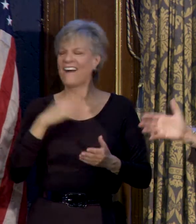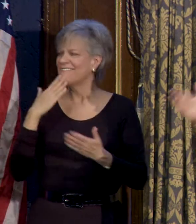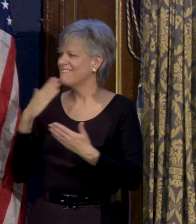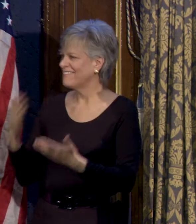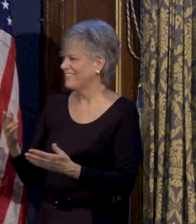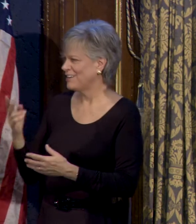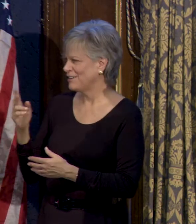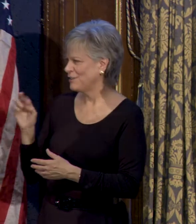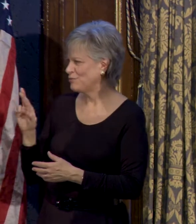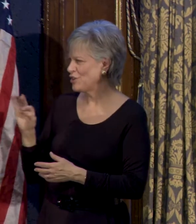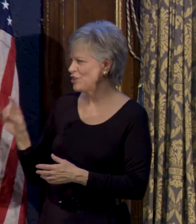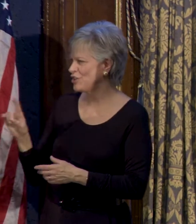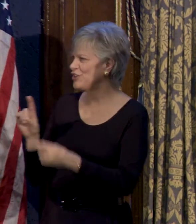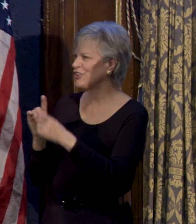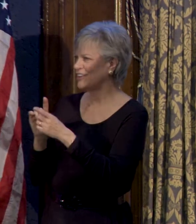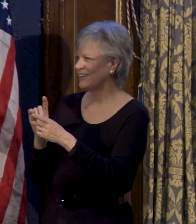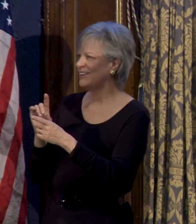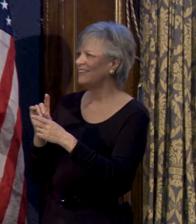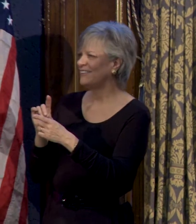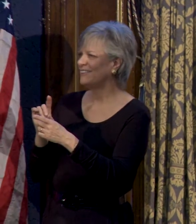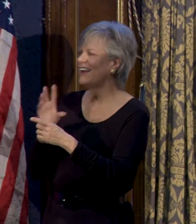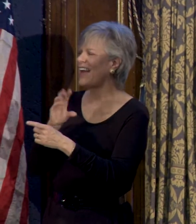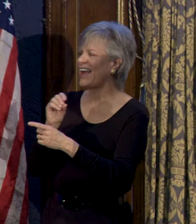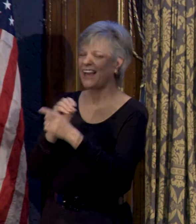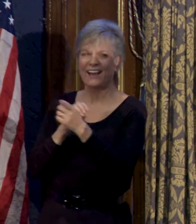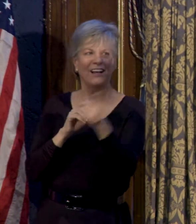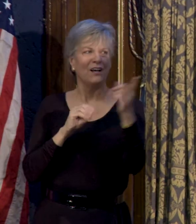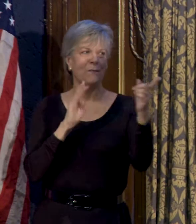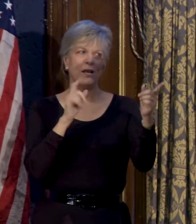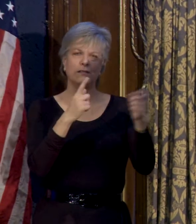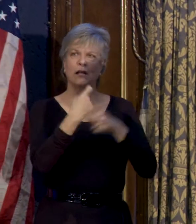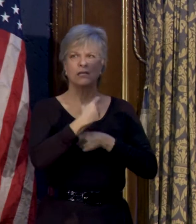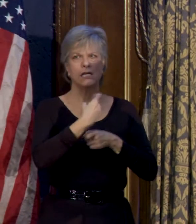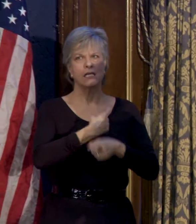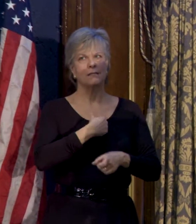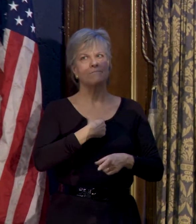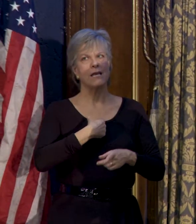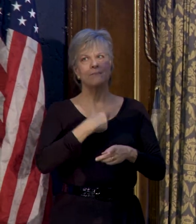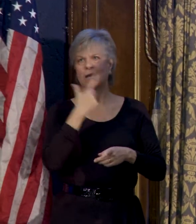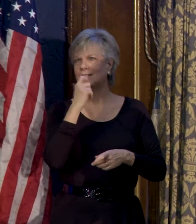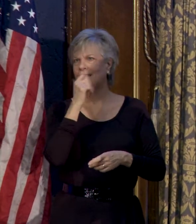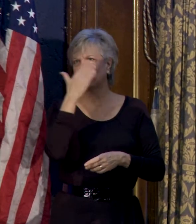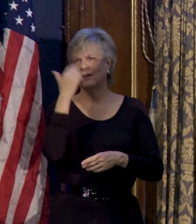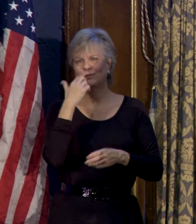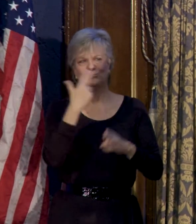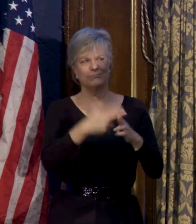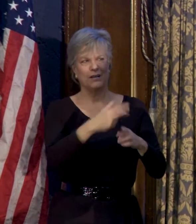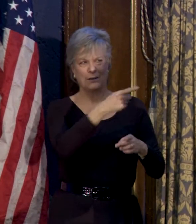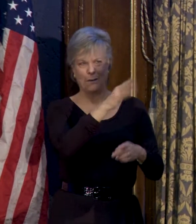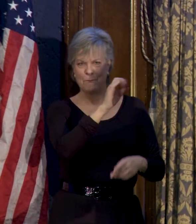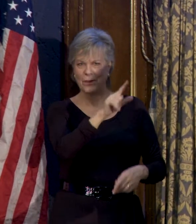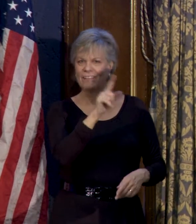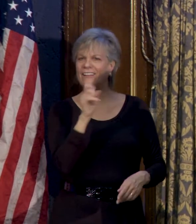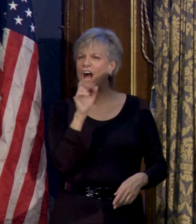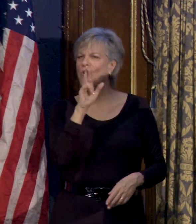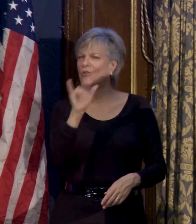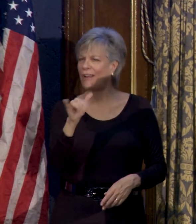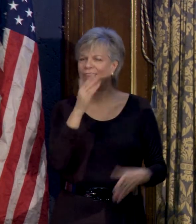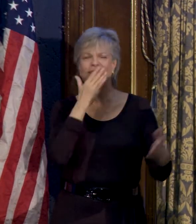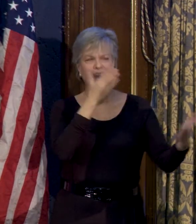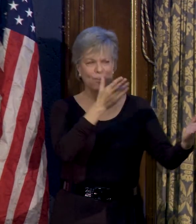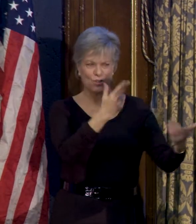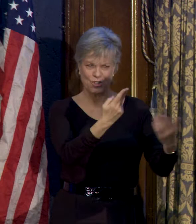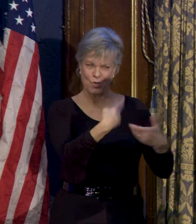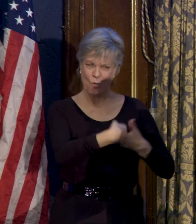Bridget Gaynor and Stan Moore, I did not acknowledge him, so Bill's going to give me a hard time at the end of this breakfast. Bill Lowry, thank you very much for being with us this